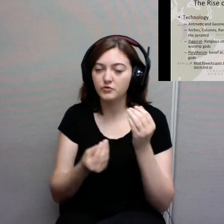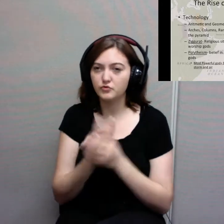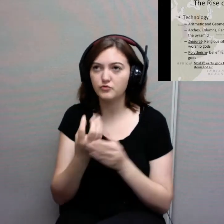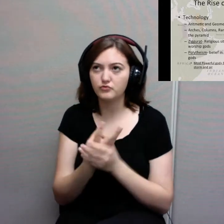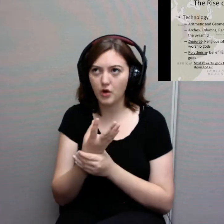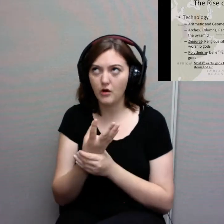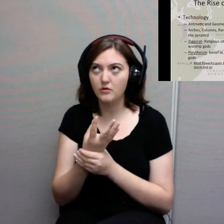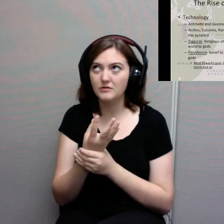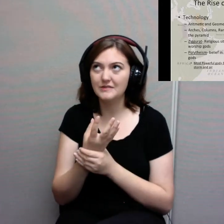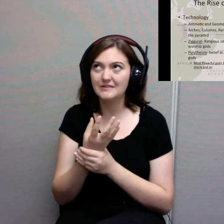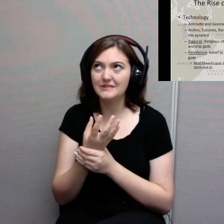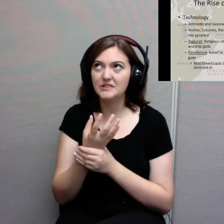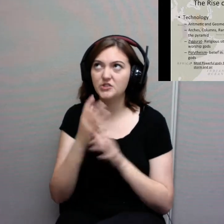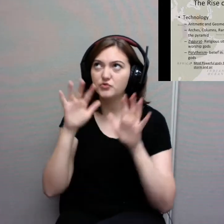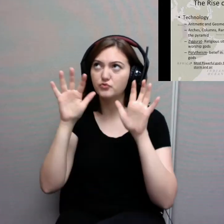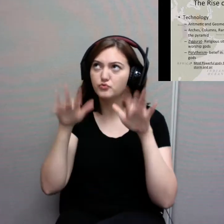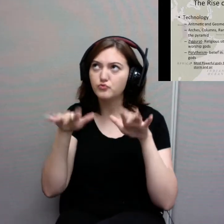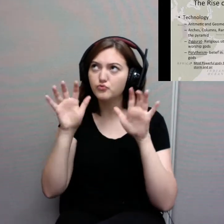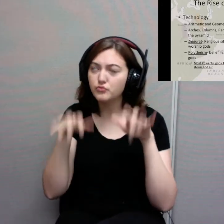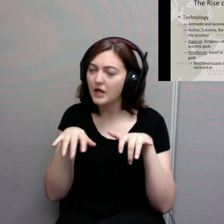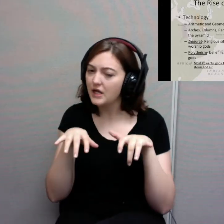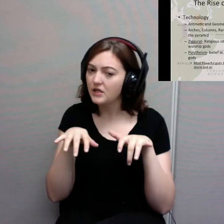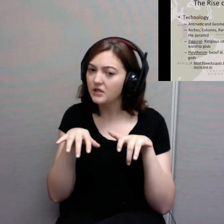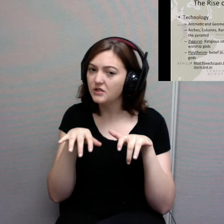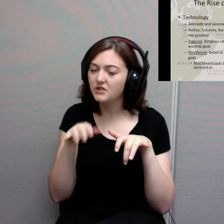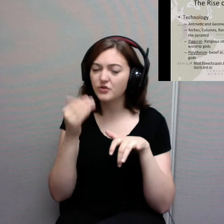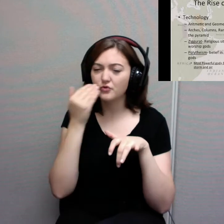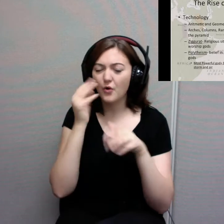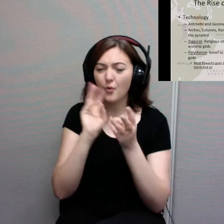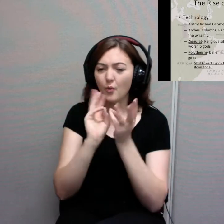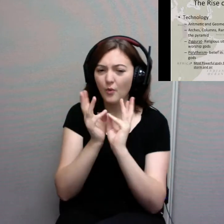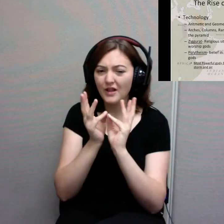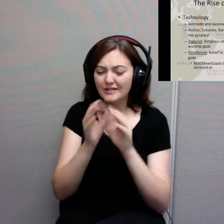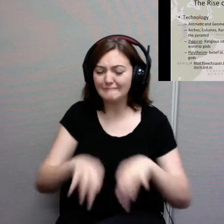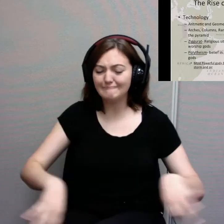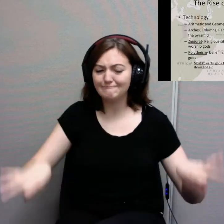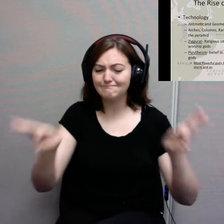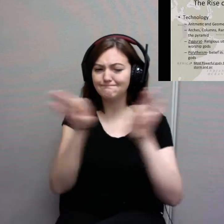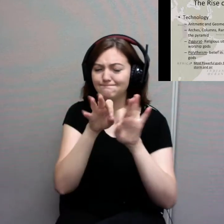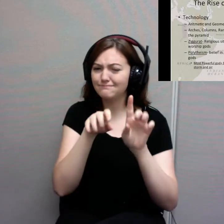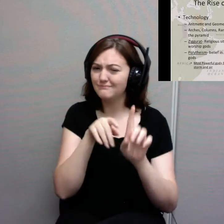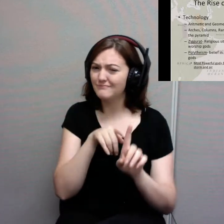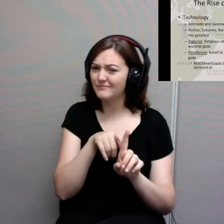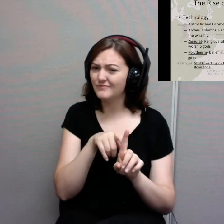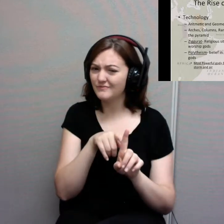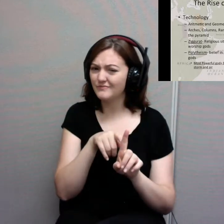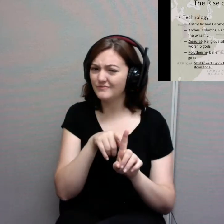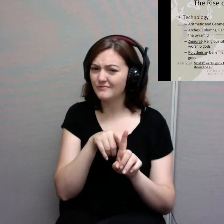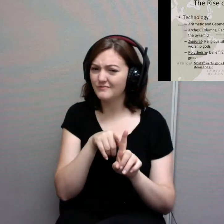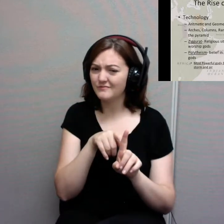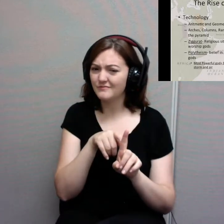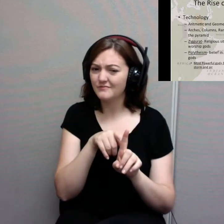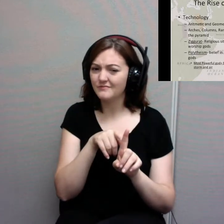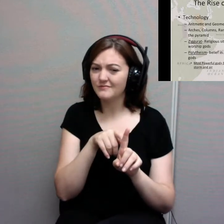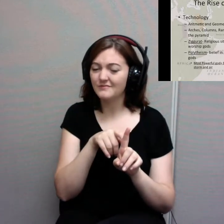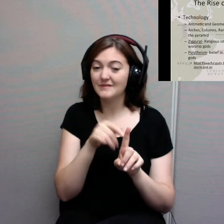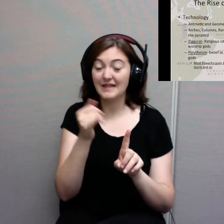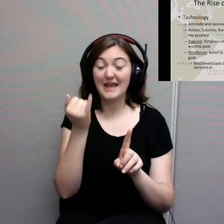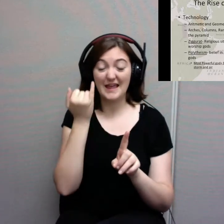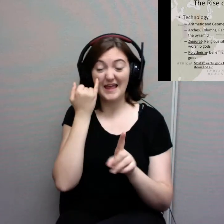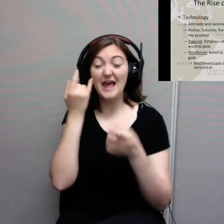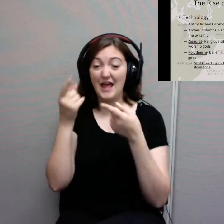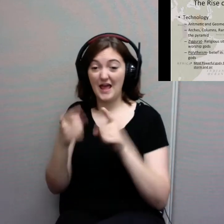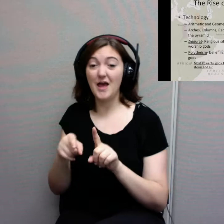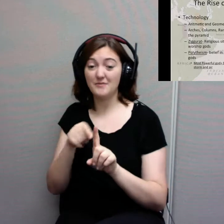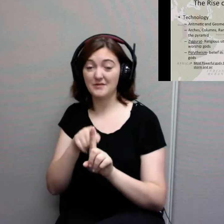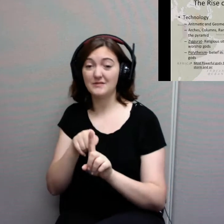the weather be the most important factor to you? And so when that is, and if you're creating these gods, who would you make the